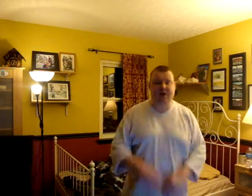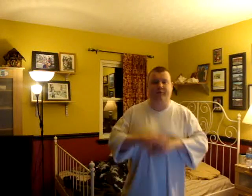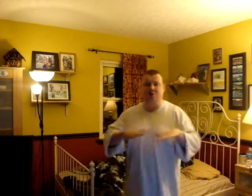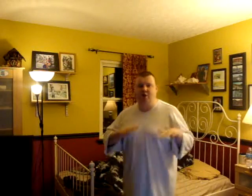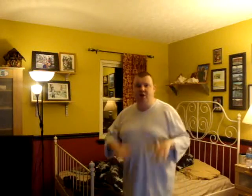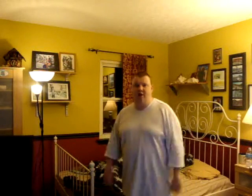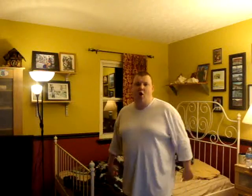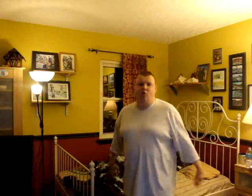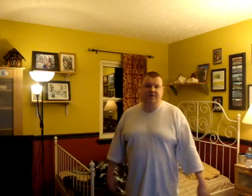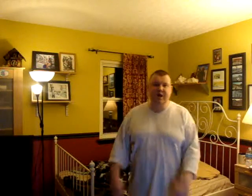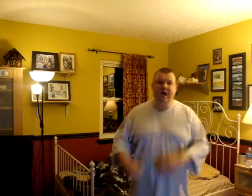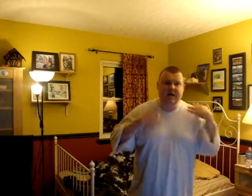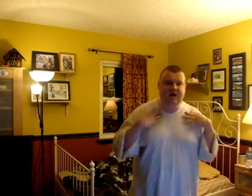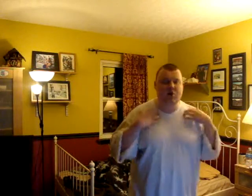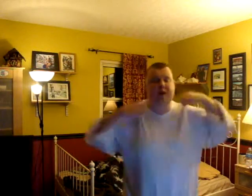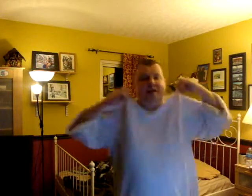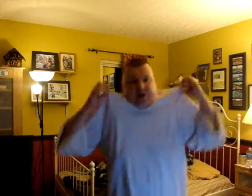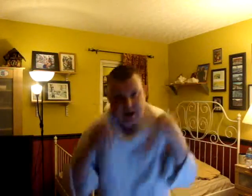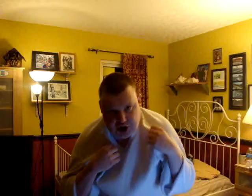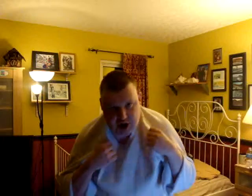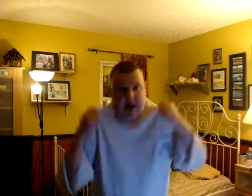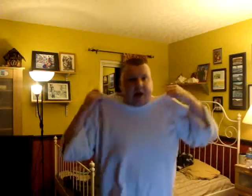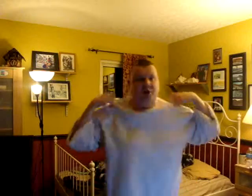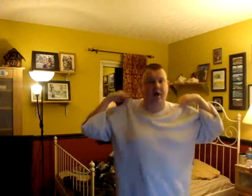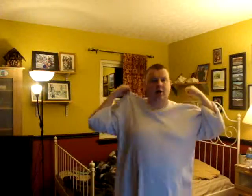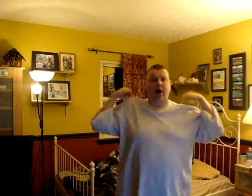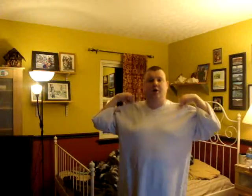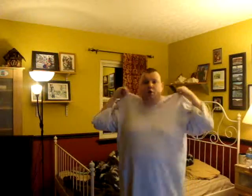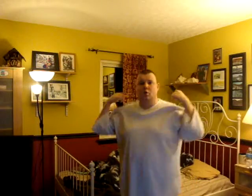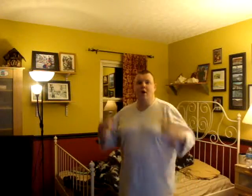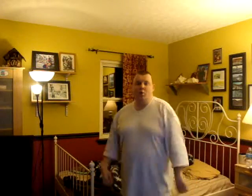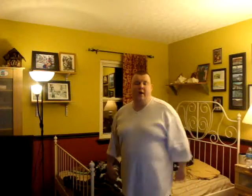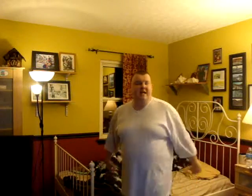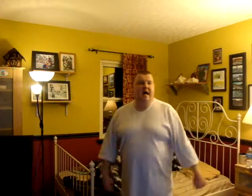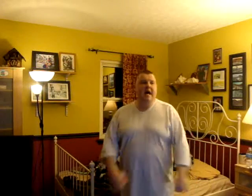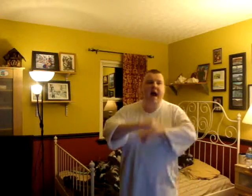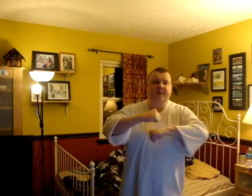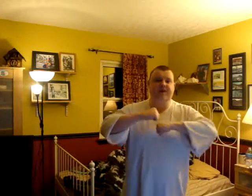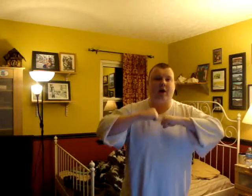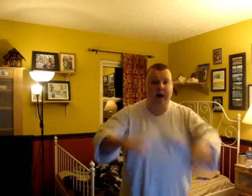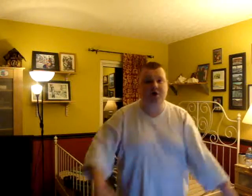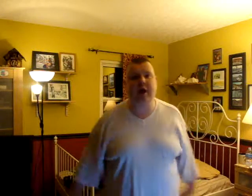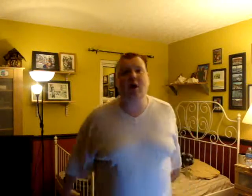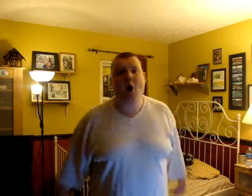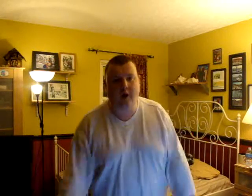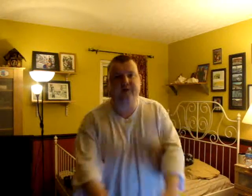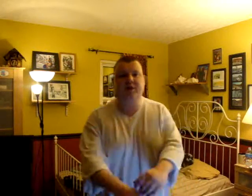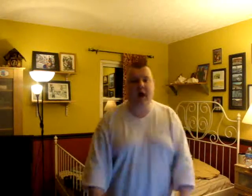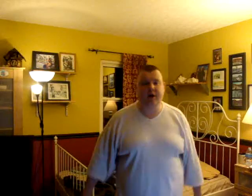generation. Y'all know this is the new legislation. Like I should tell y'all, we need to end the segregation in Hartford County.